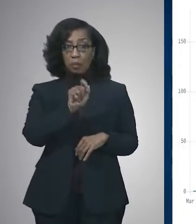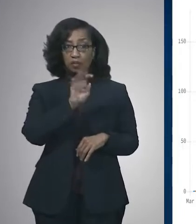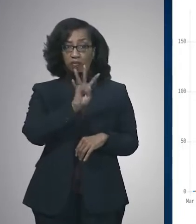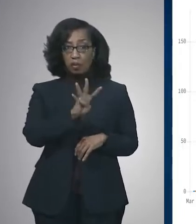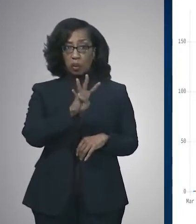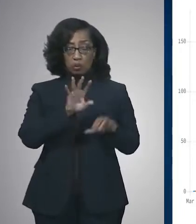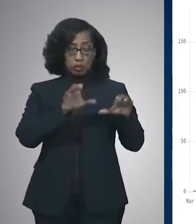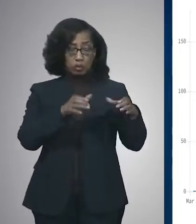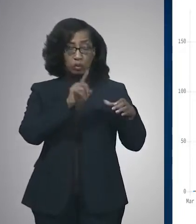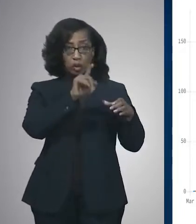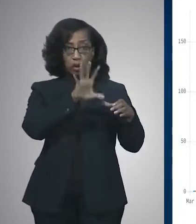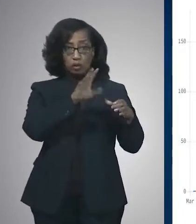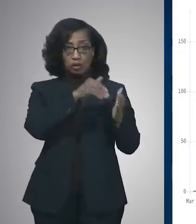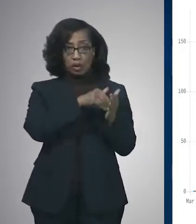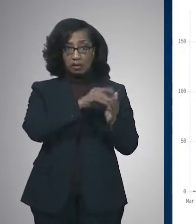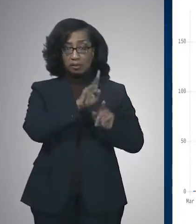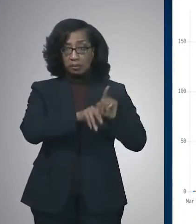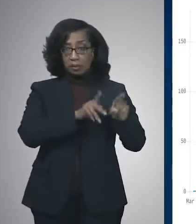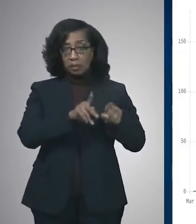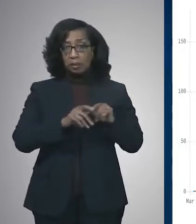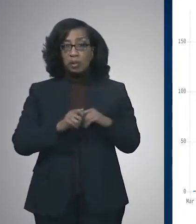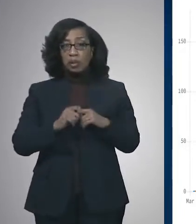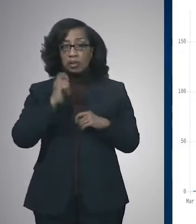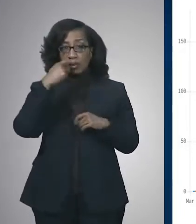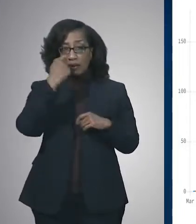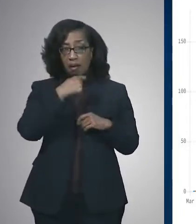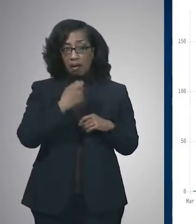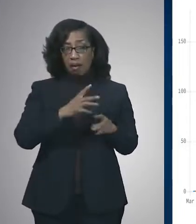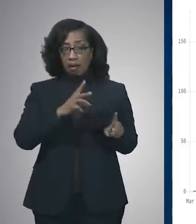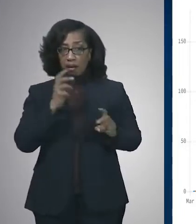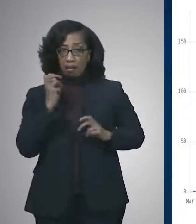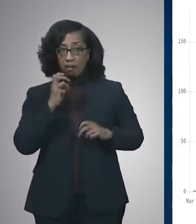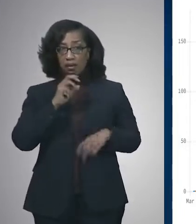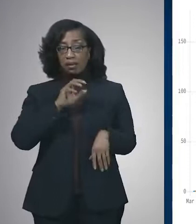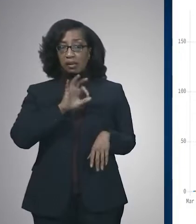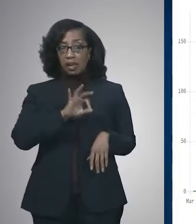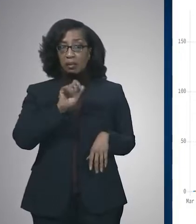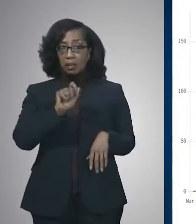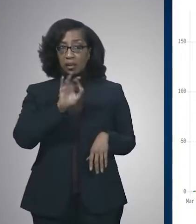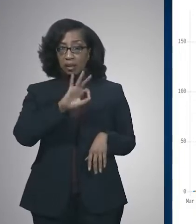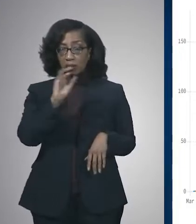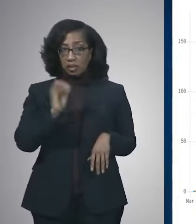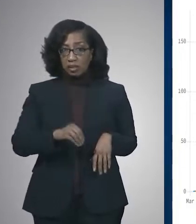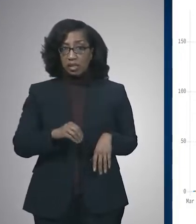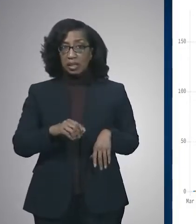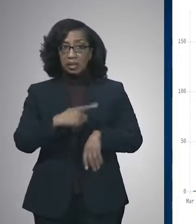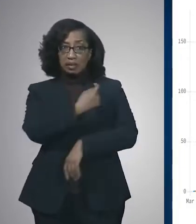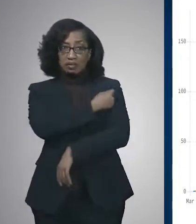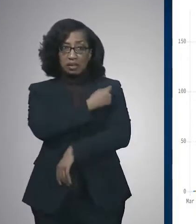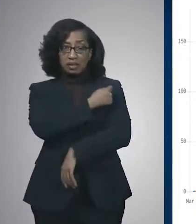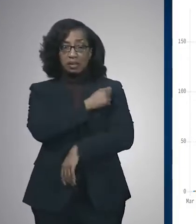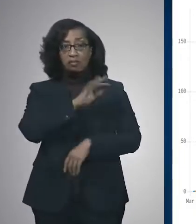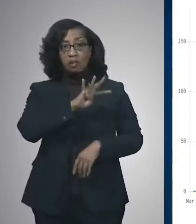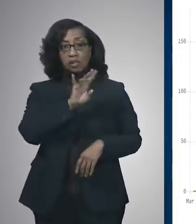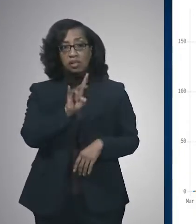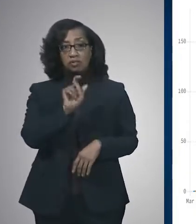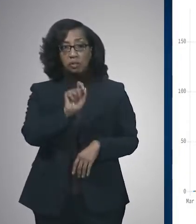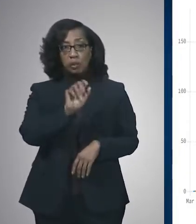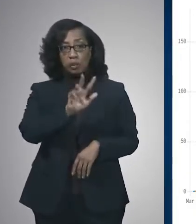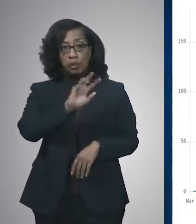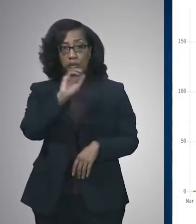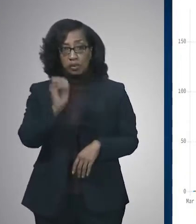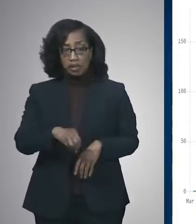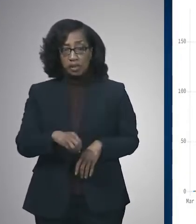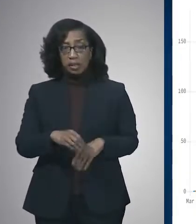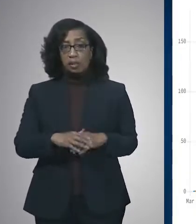per 100,000, a test positivity rate of 5.9%, and a vaccination rate of 47.3%.